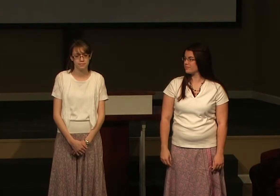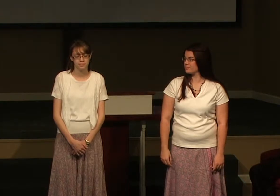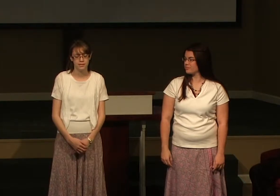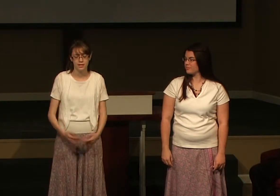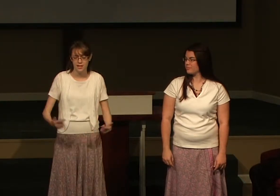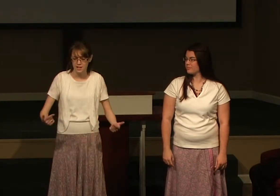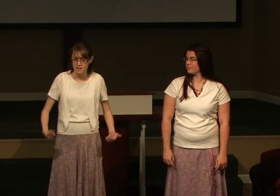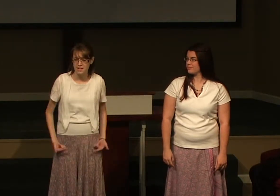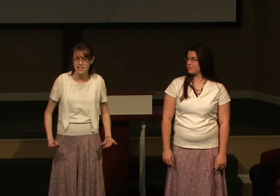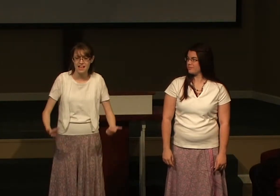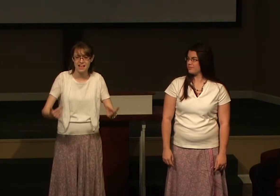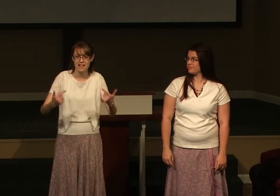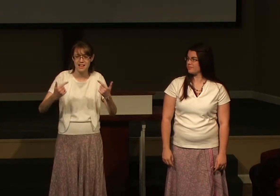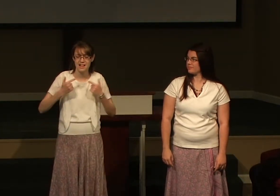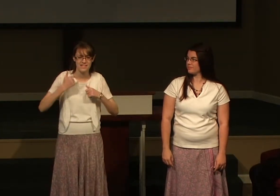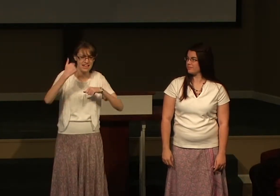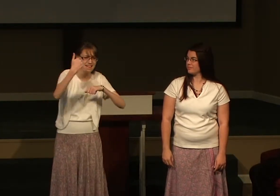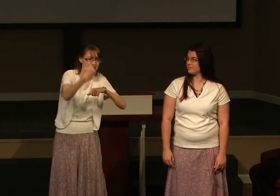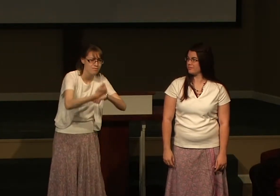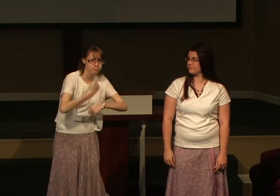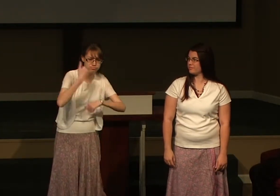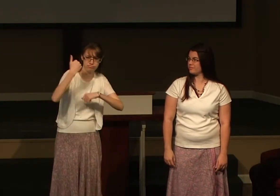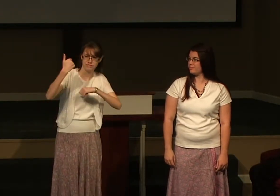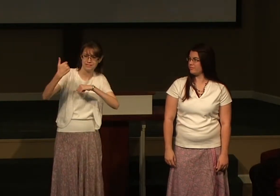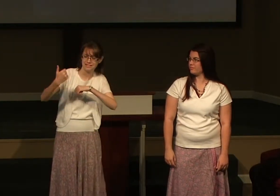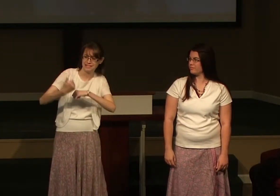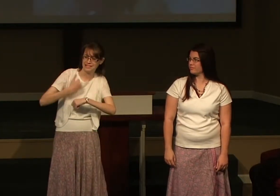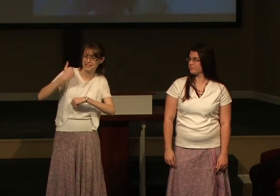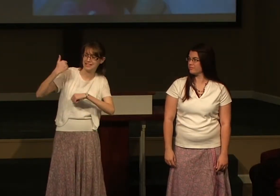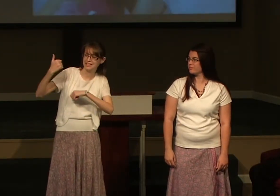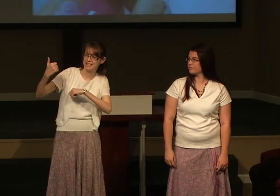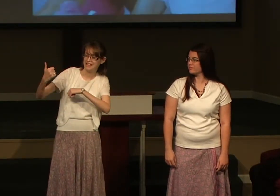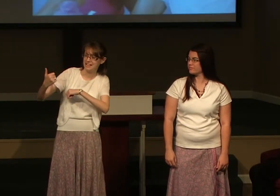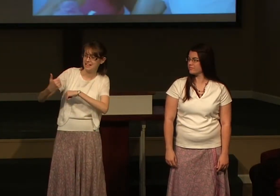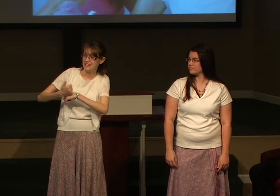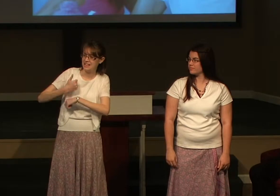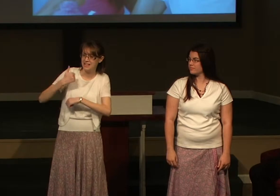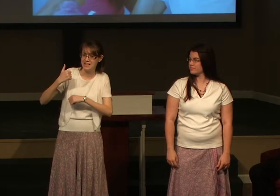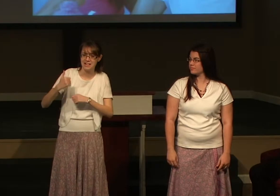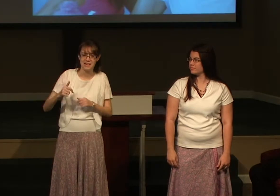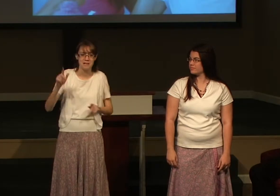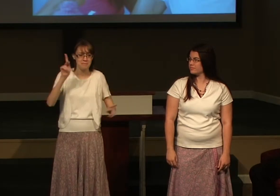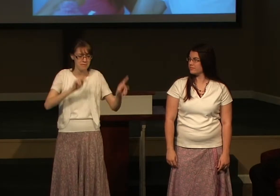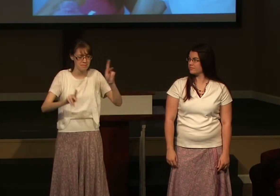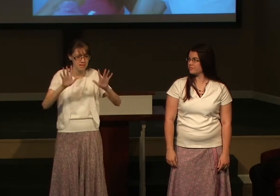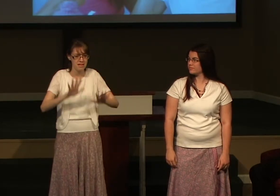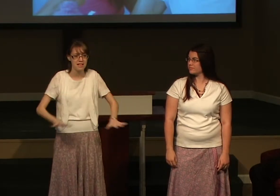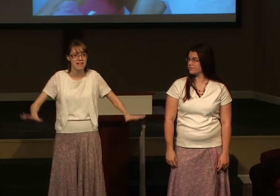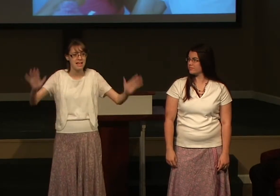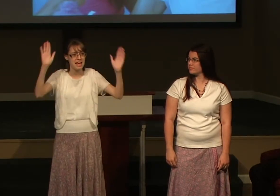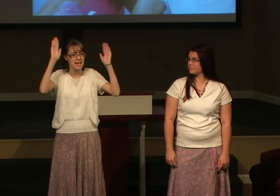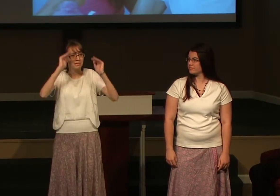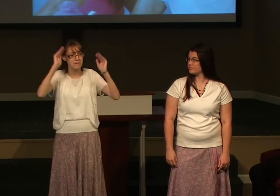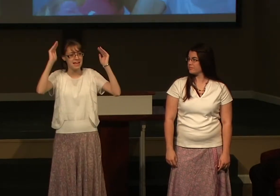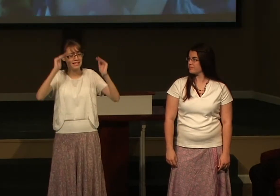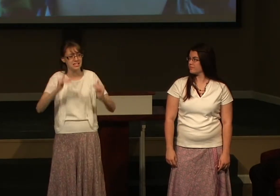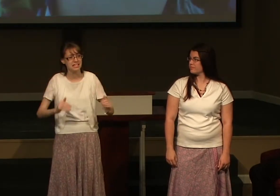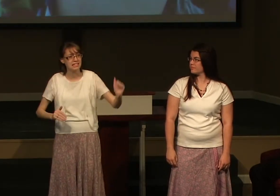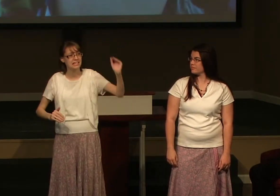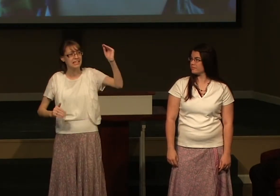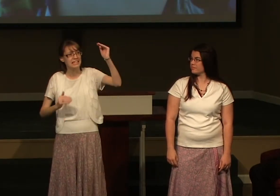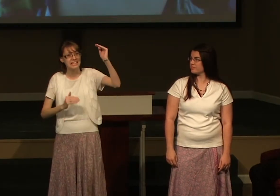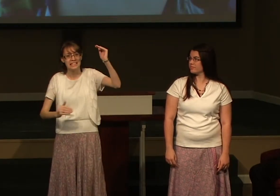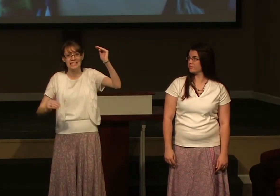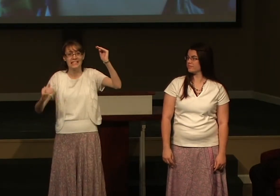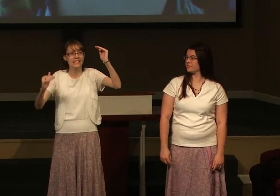We live with accusations, sometimes heavy expectations,